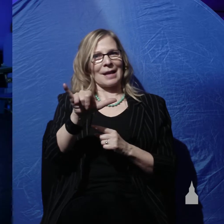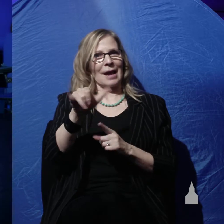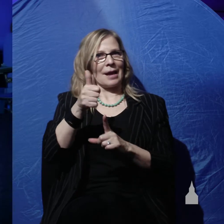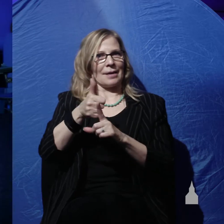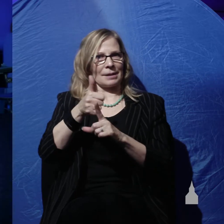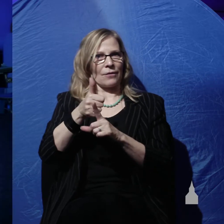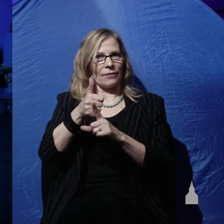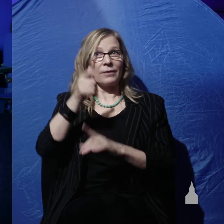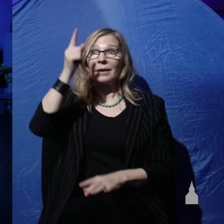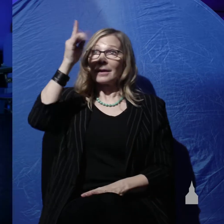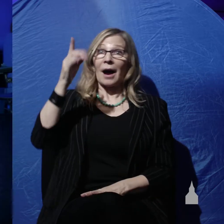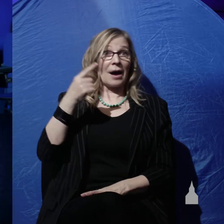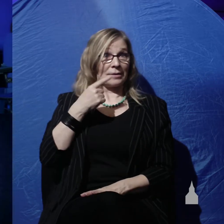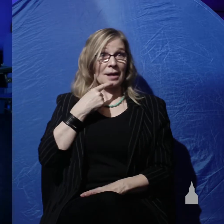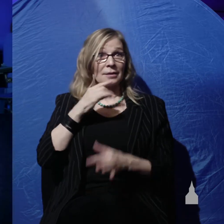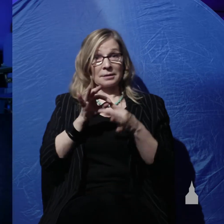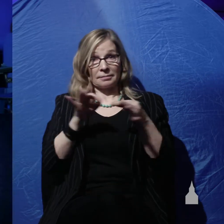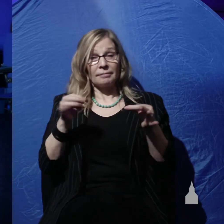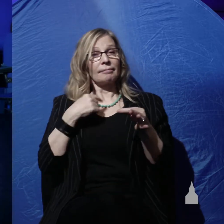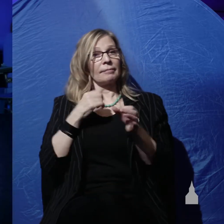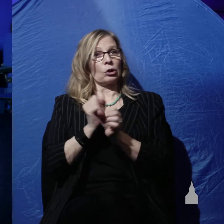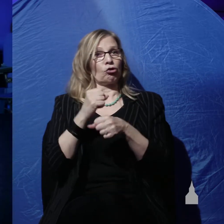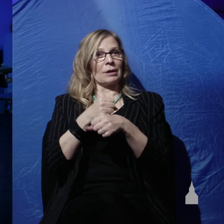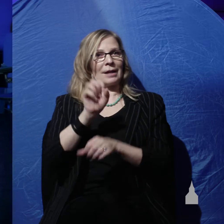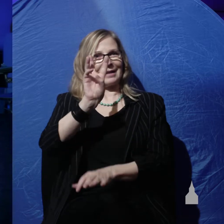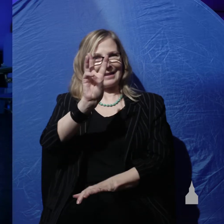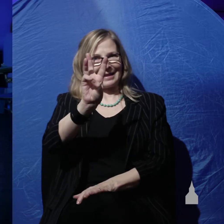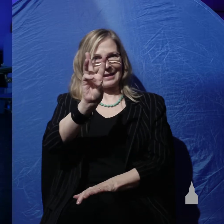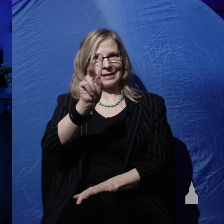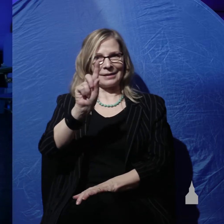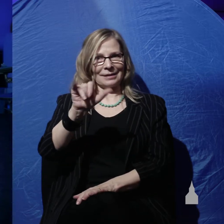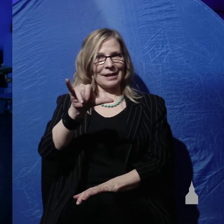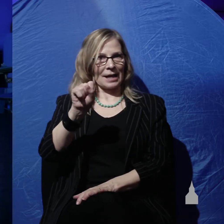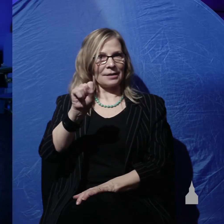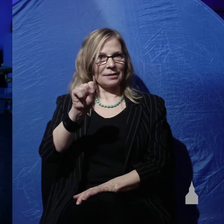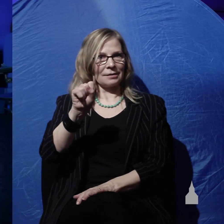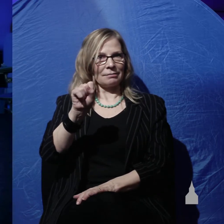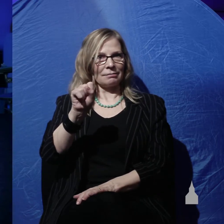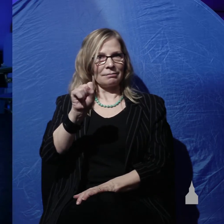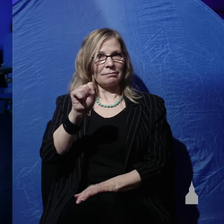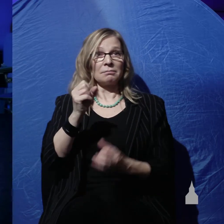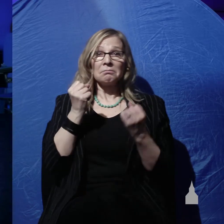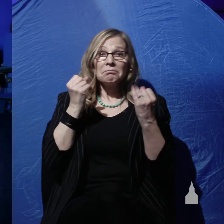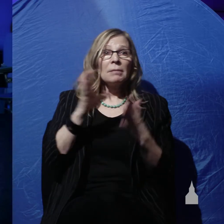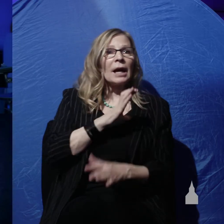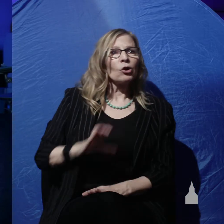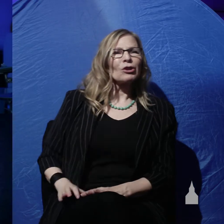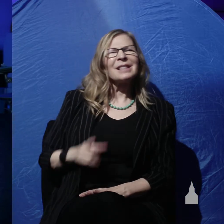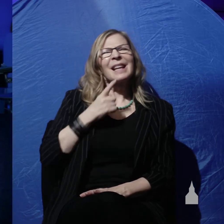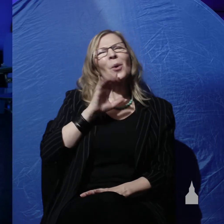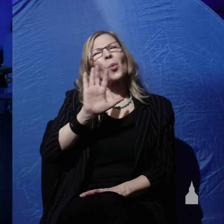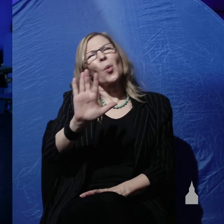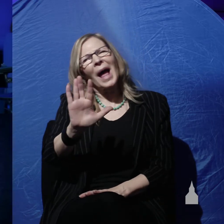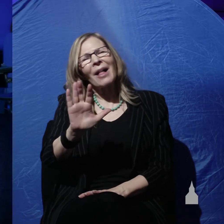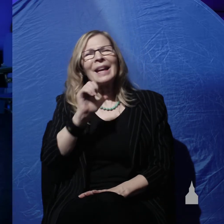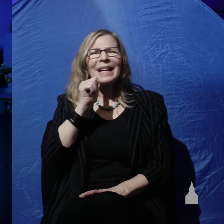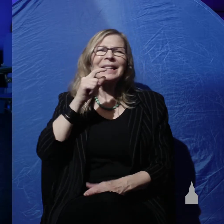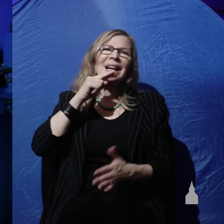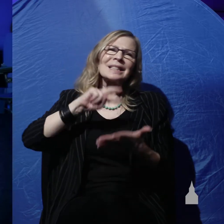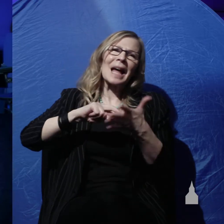God says he created in six days. But many Christians say, well, but those aren't literal days. Because